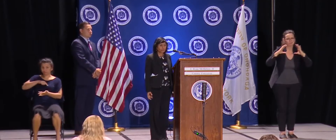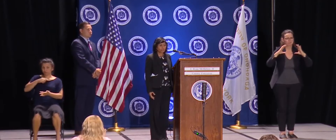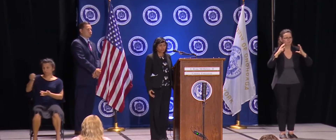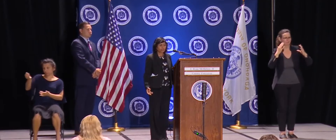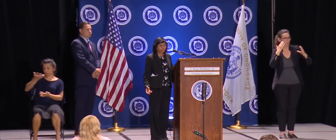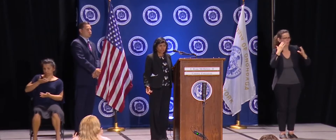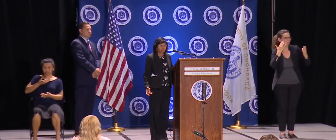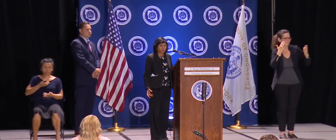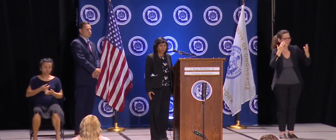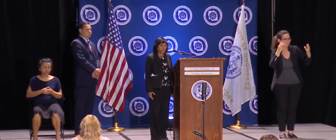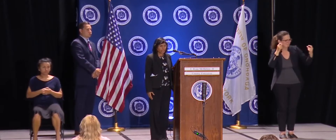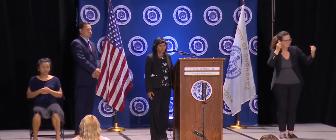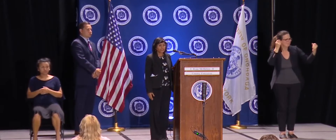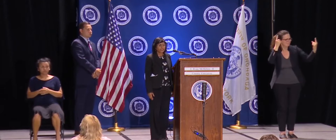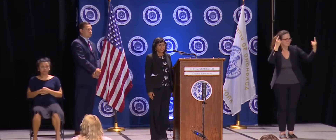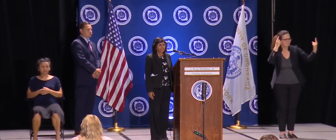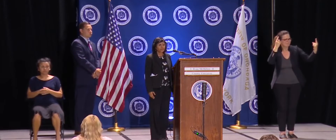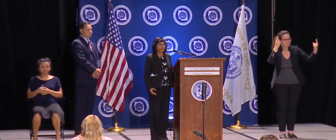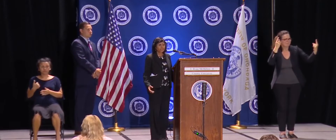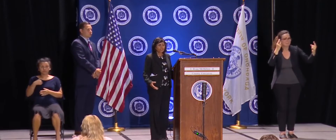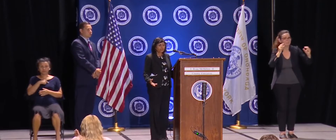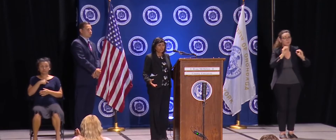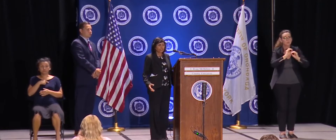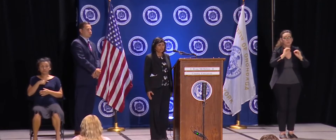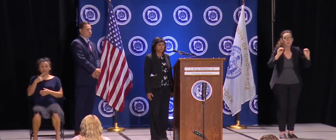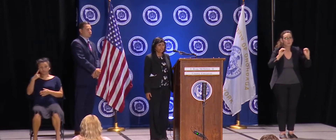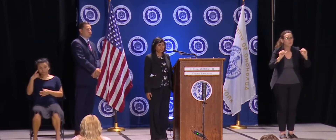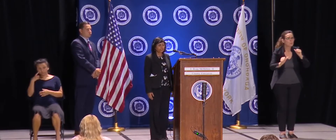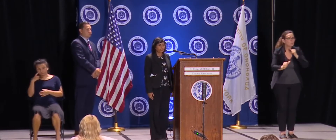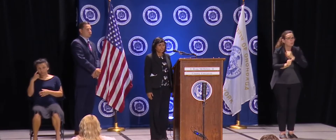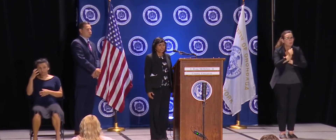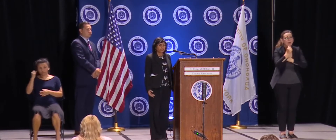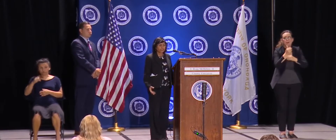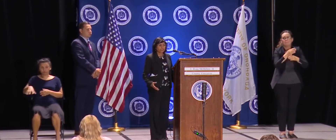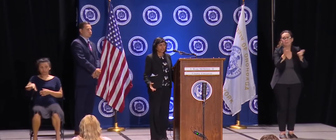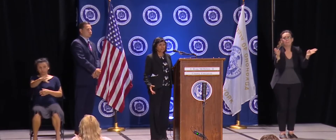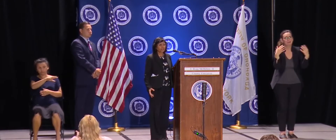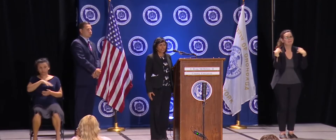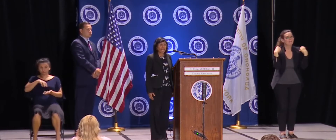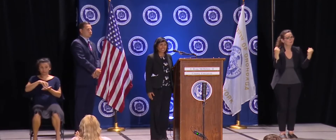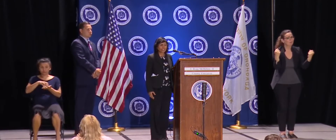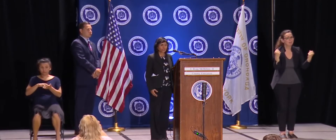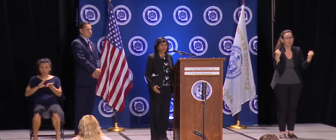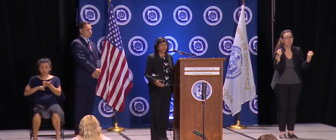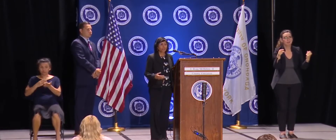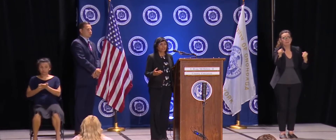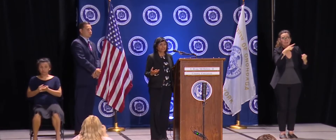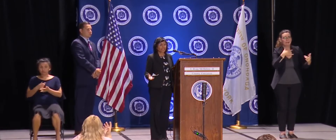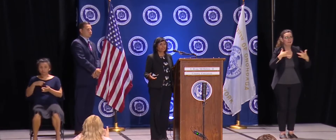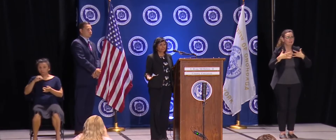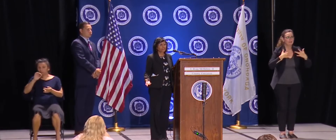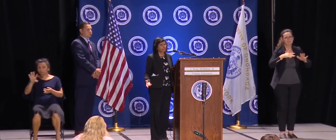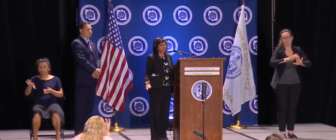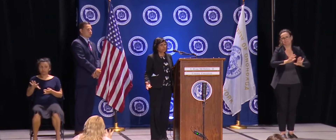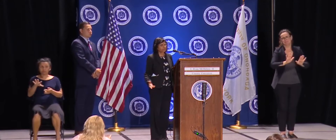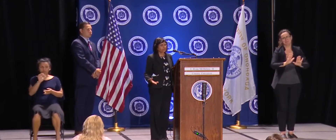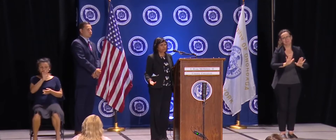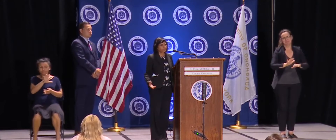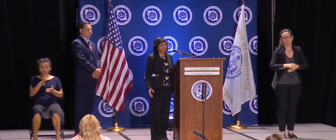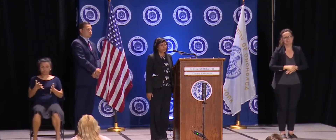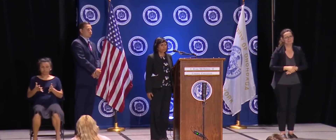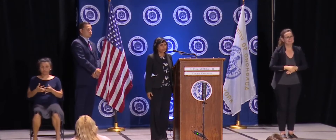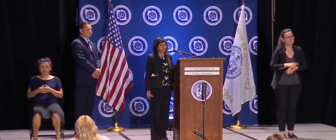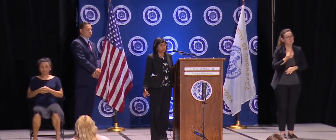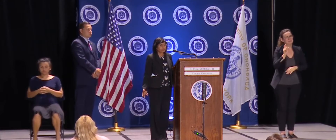no general threat to public health, there's no reason for that information. It just does not add to the health and security